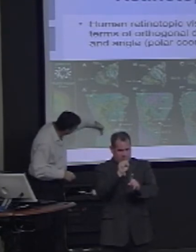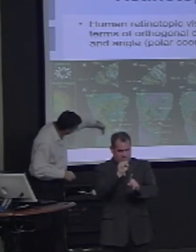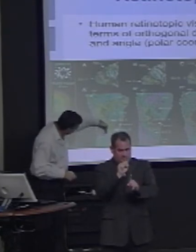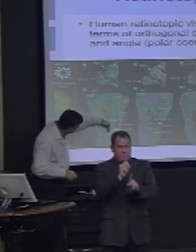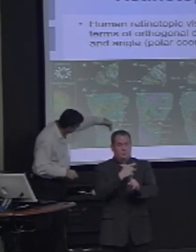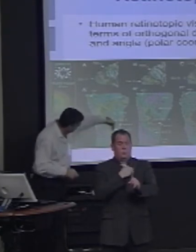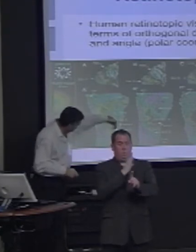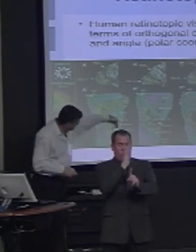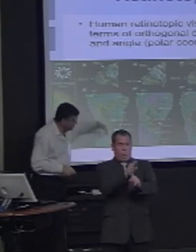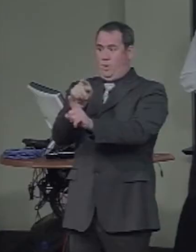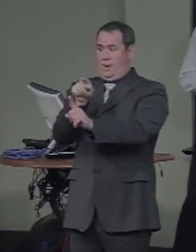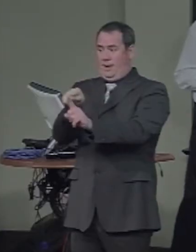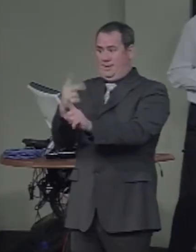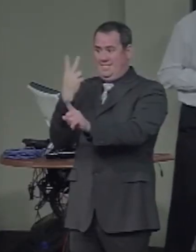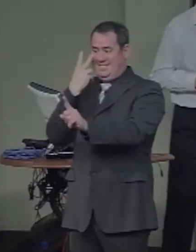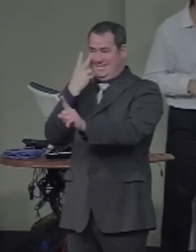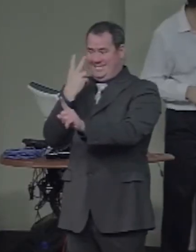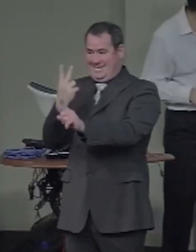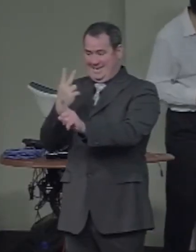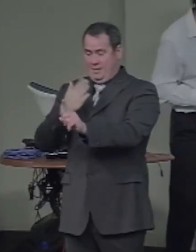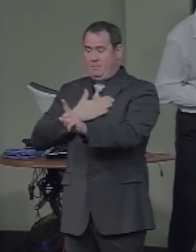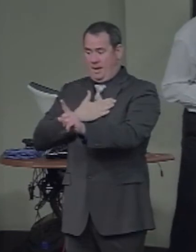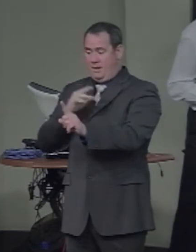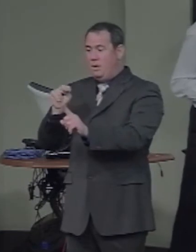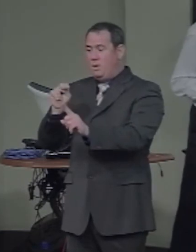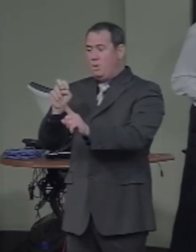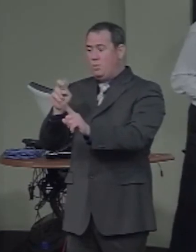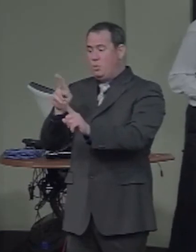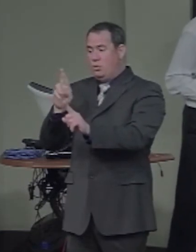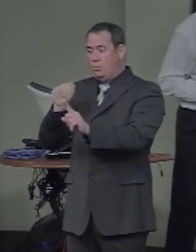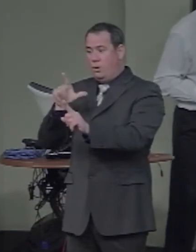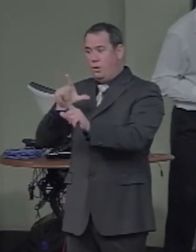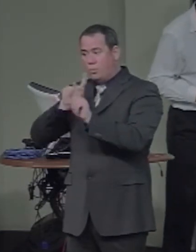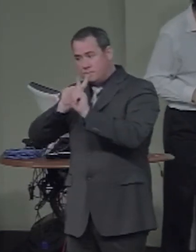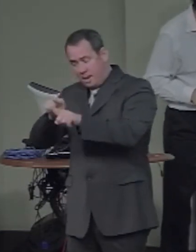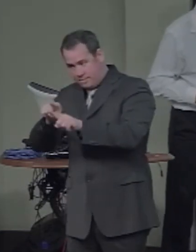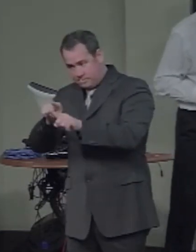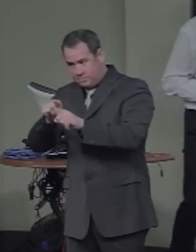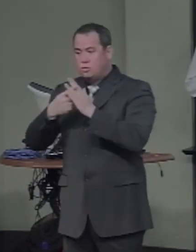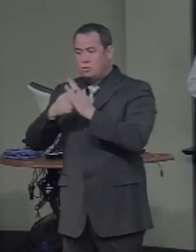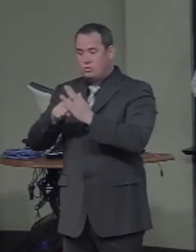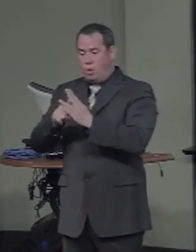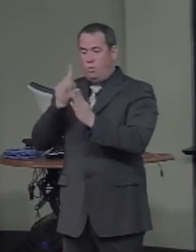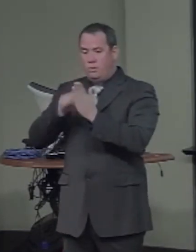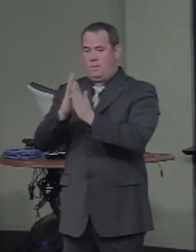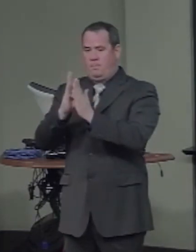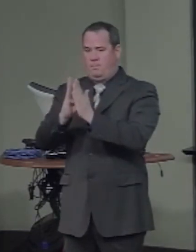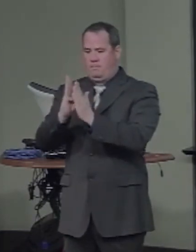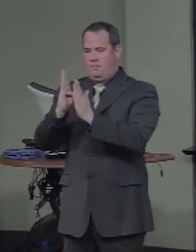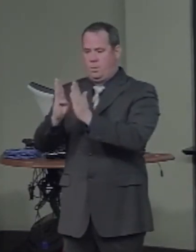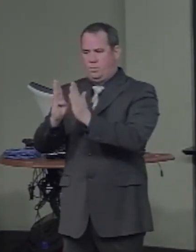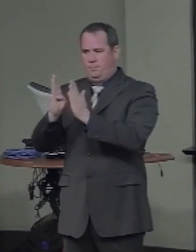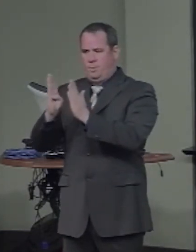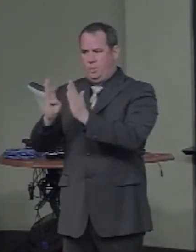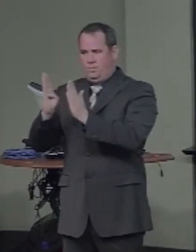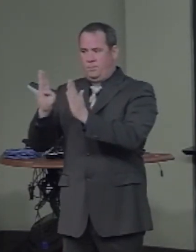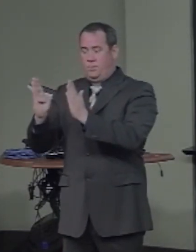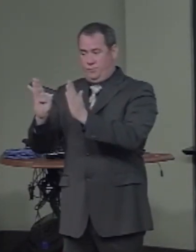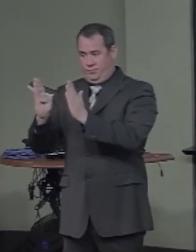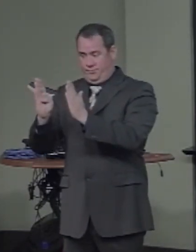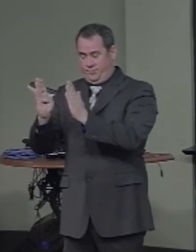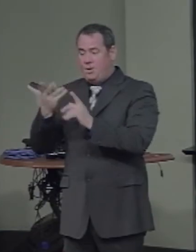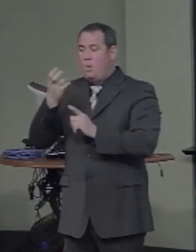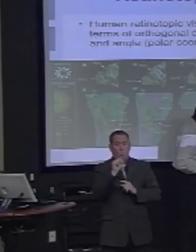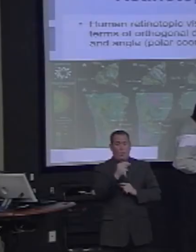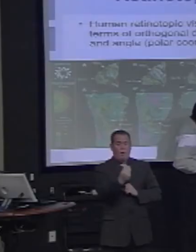move across the surface of the cortex on this axis. By contrast, if you look at